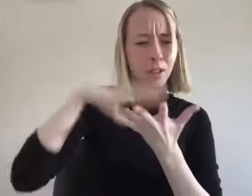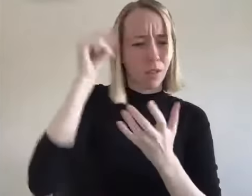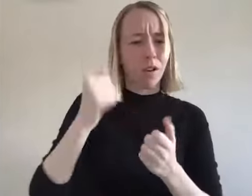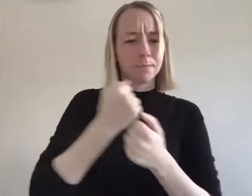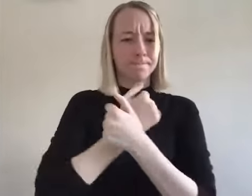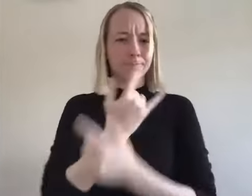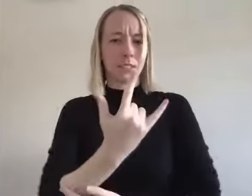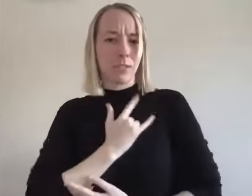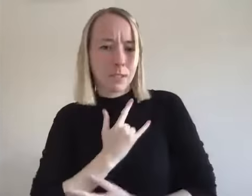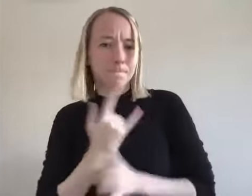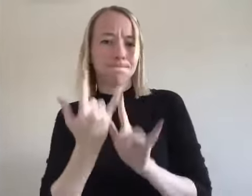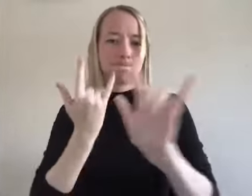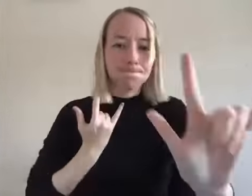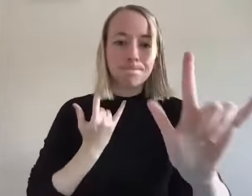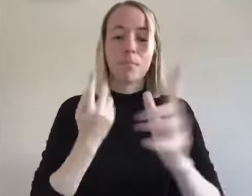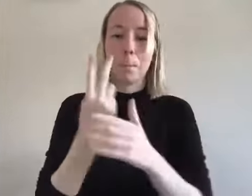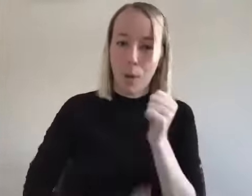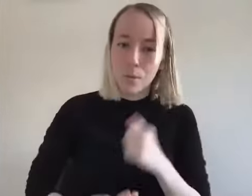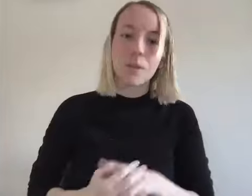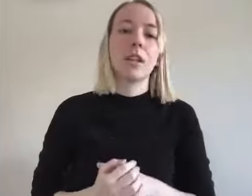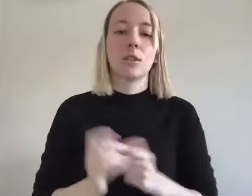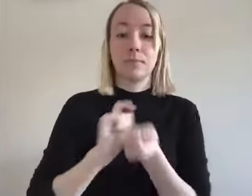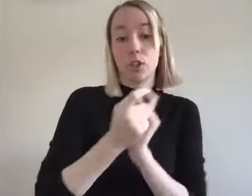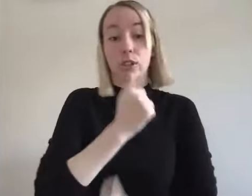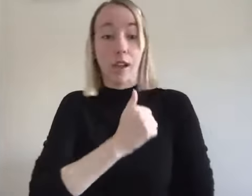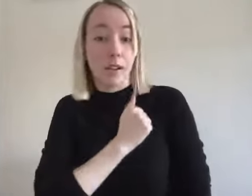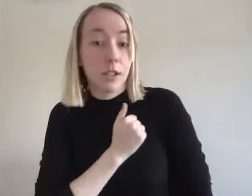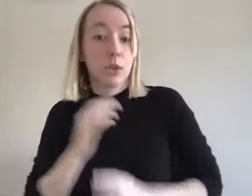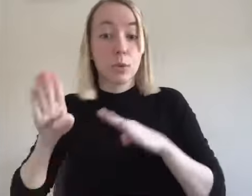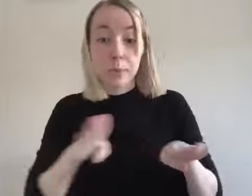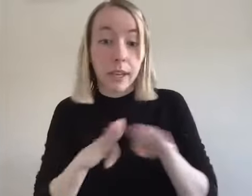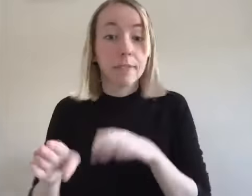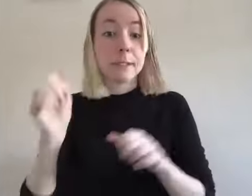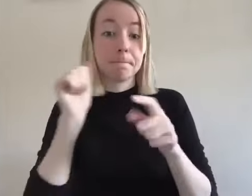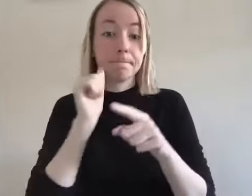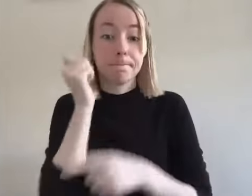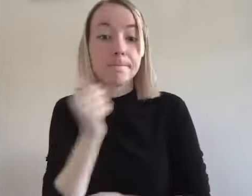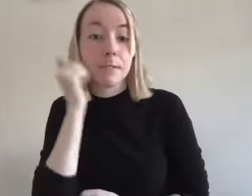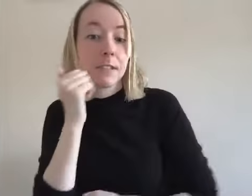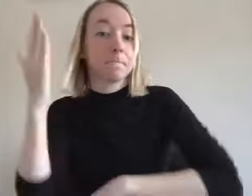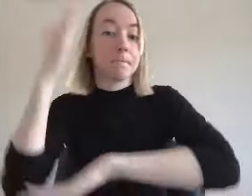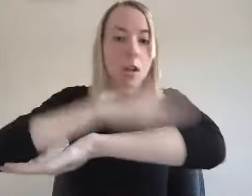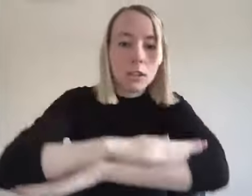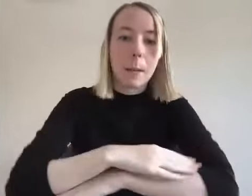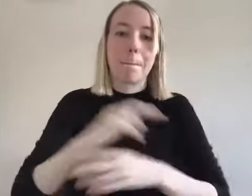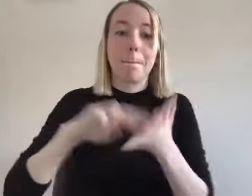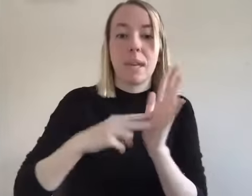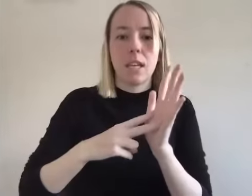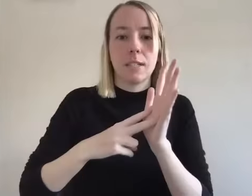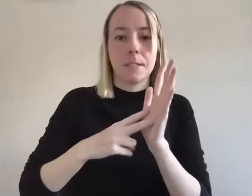ourselves as well as others this often means changing both our attitudes and our behaviors in all that we do every day it means putting an end to lingering